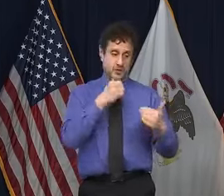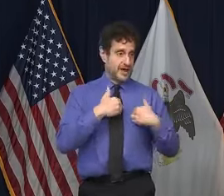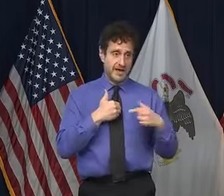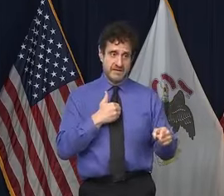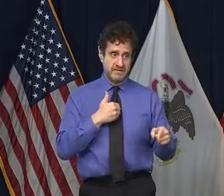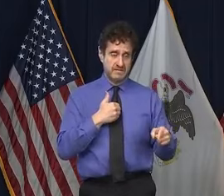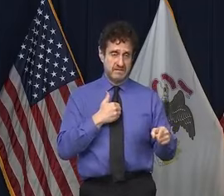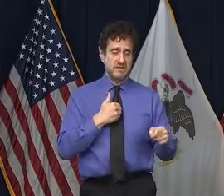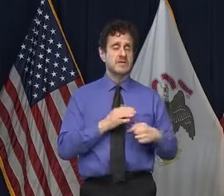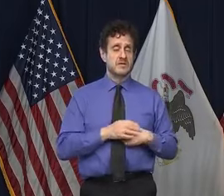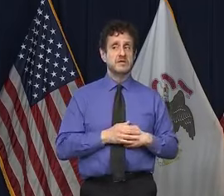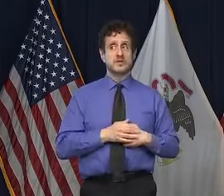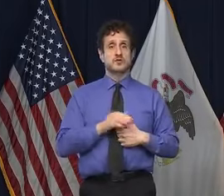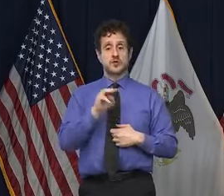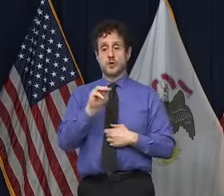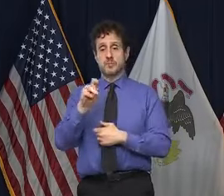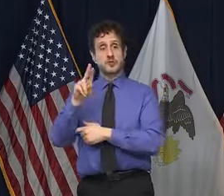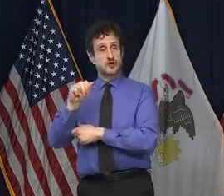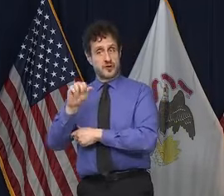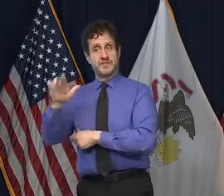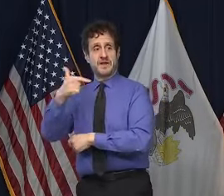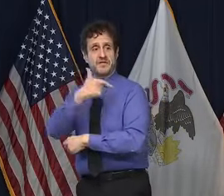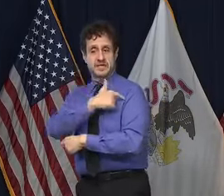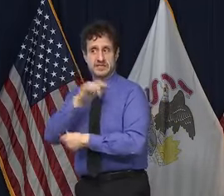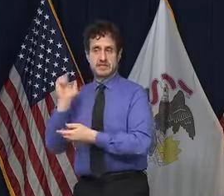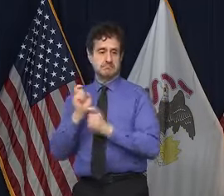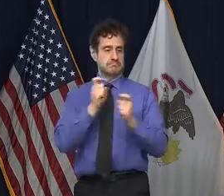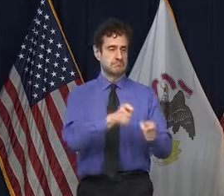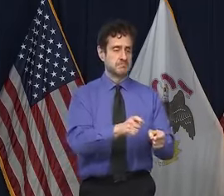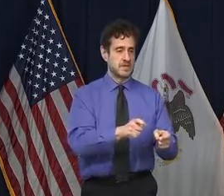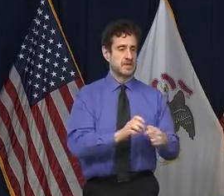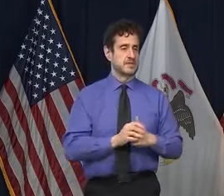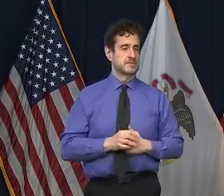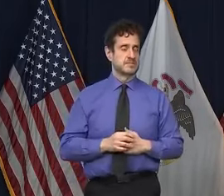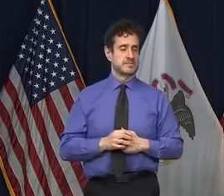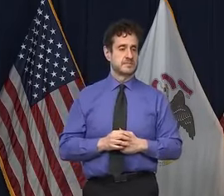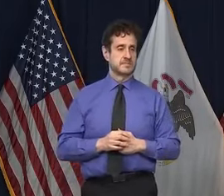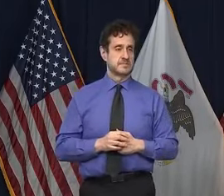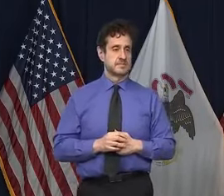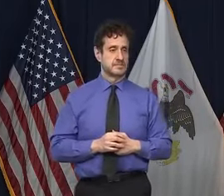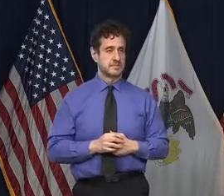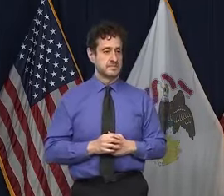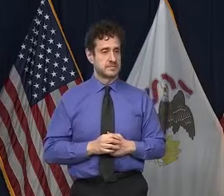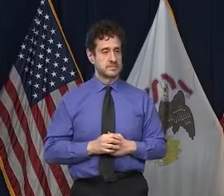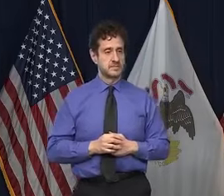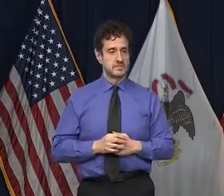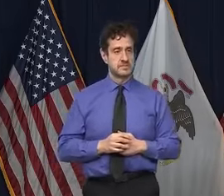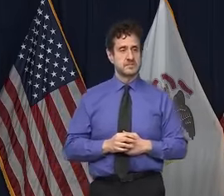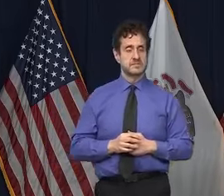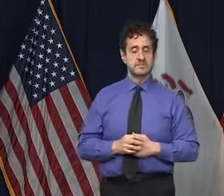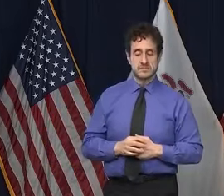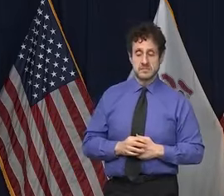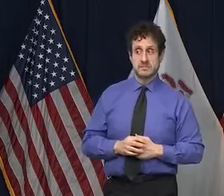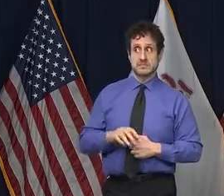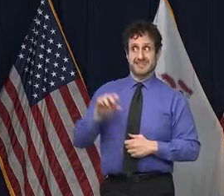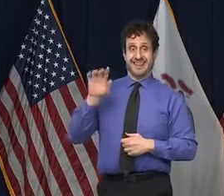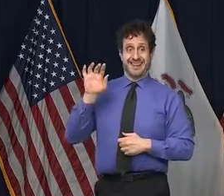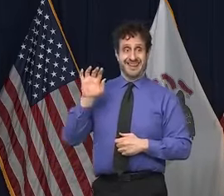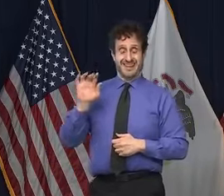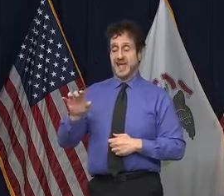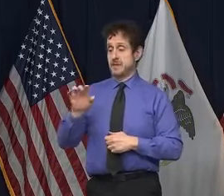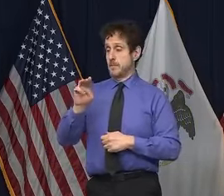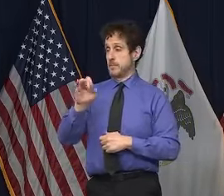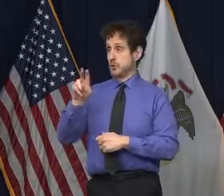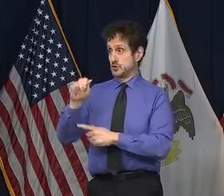the ultra-cold storage. That one is also able to be divided into smaller portions of 100, as opposed to the Pfizer